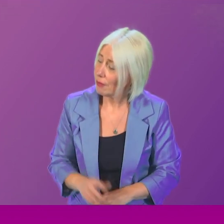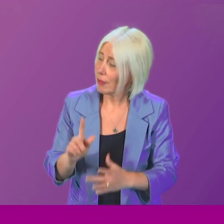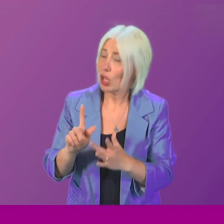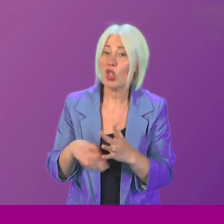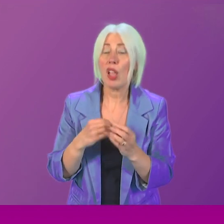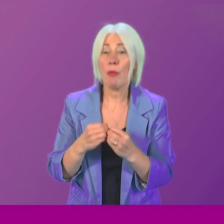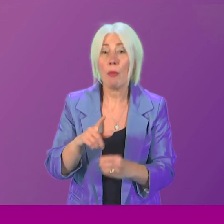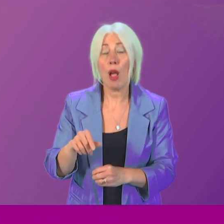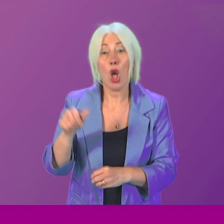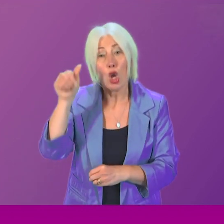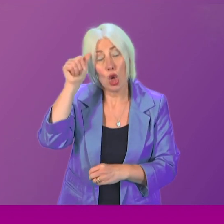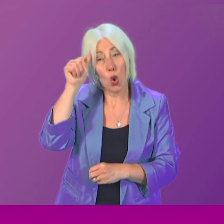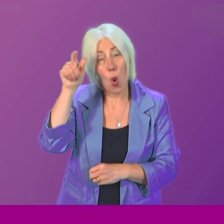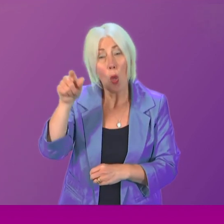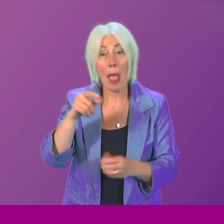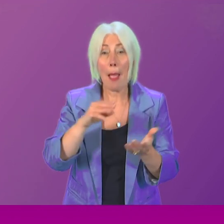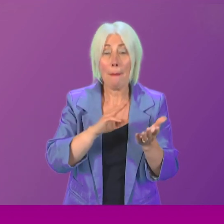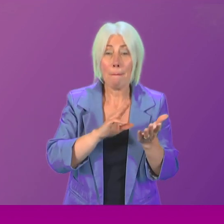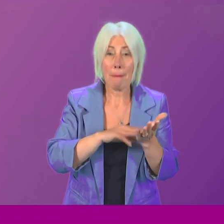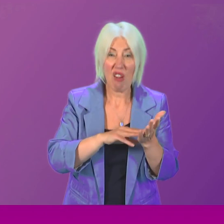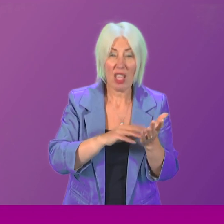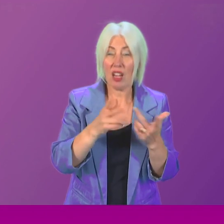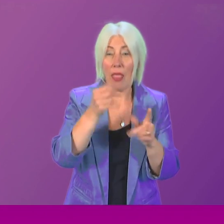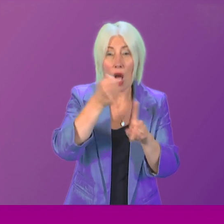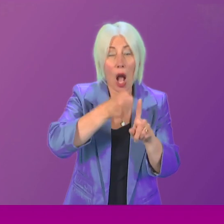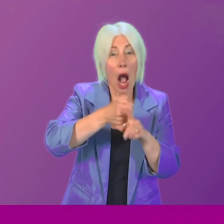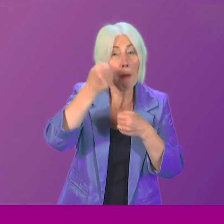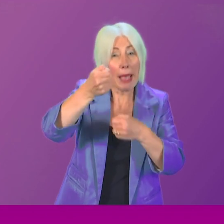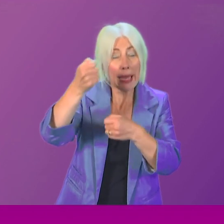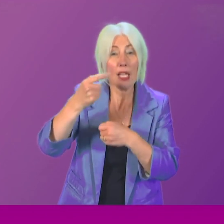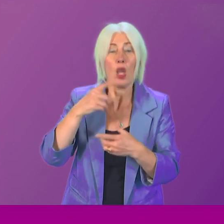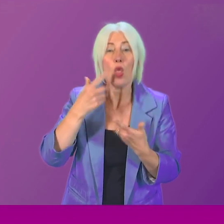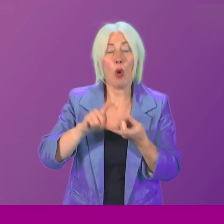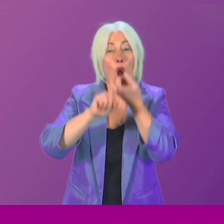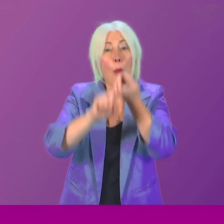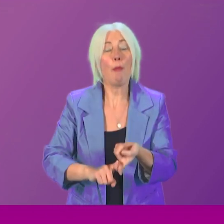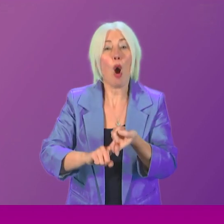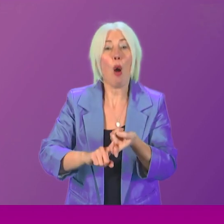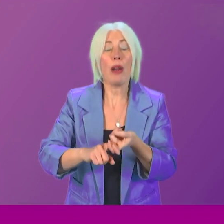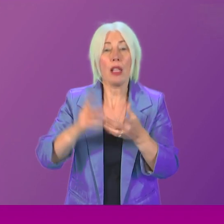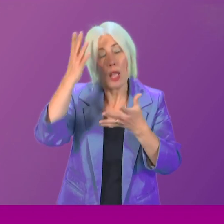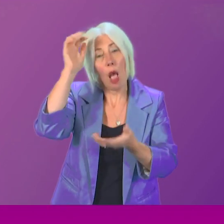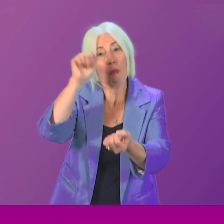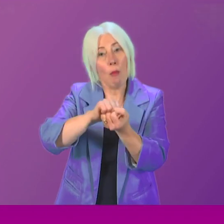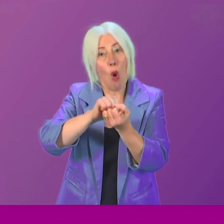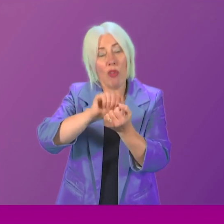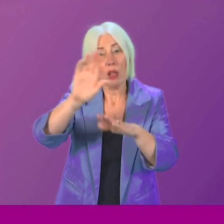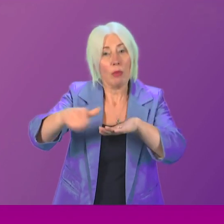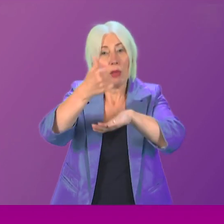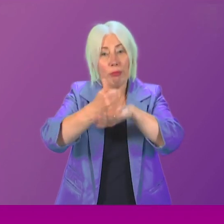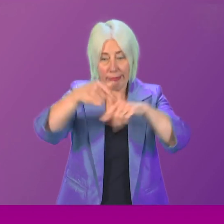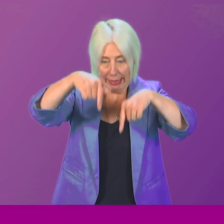will be aware that Marion and other campaigners have called for a permanent memorial to be erected here in Scotland.